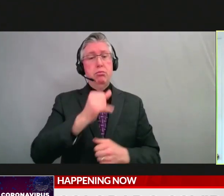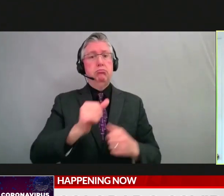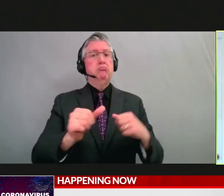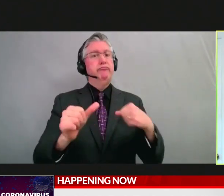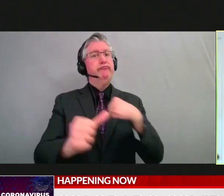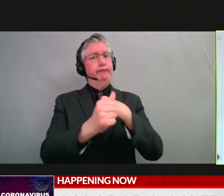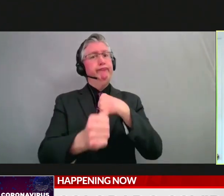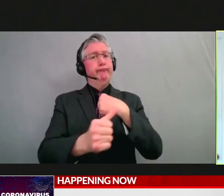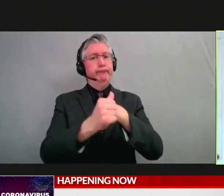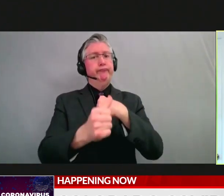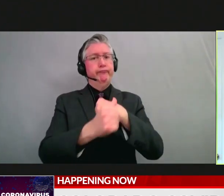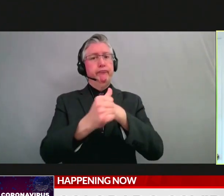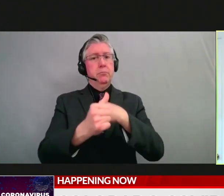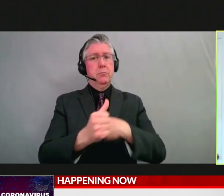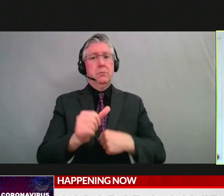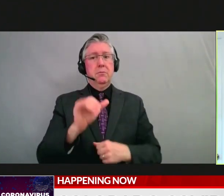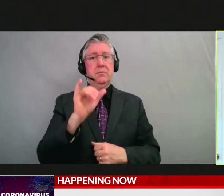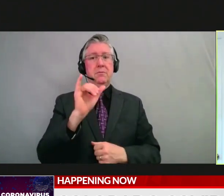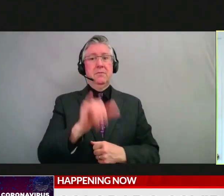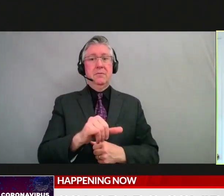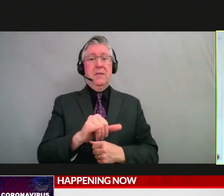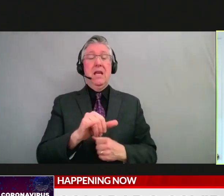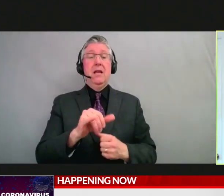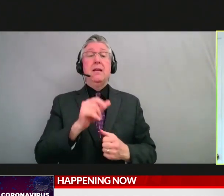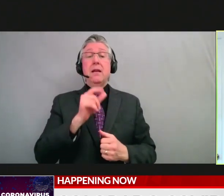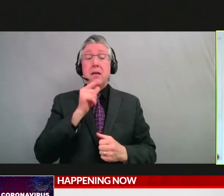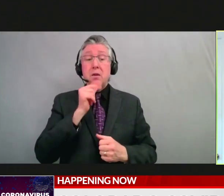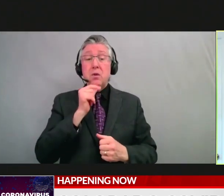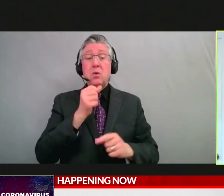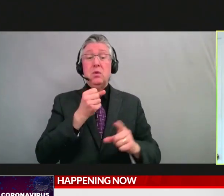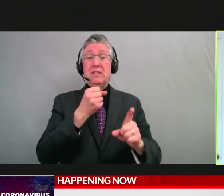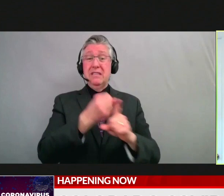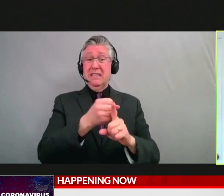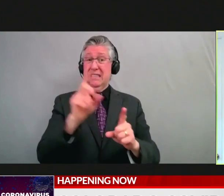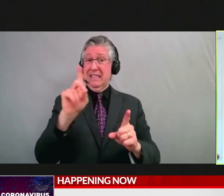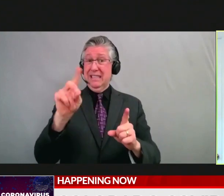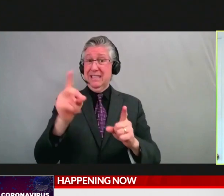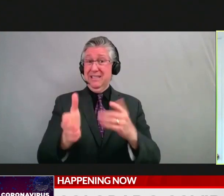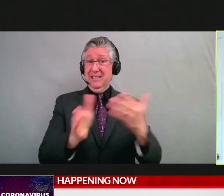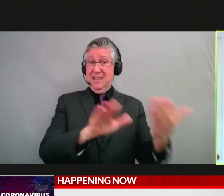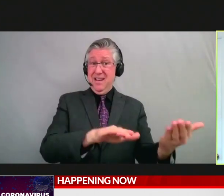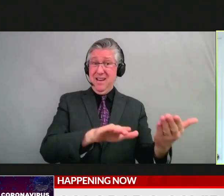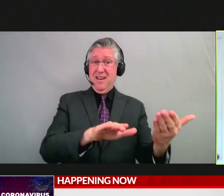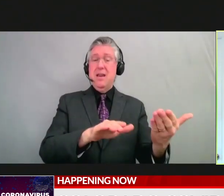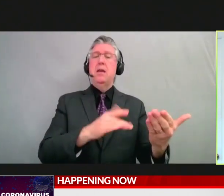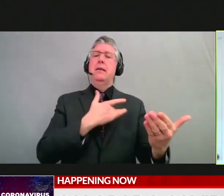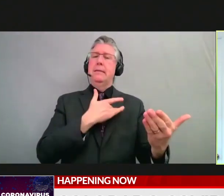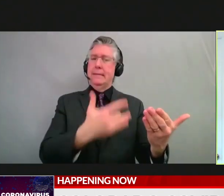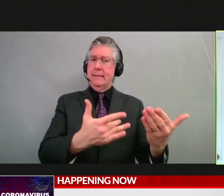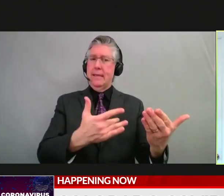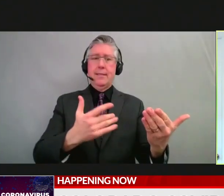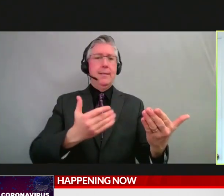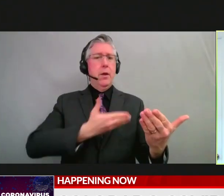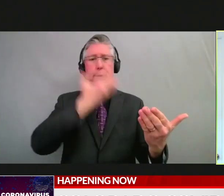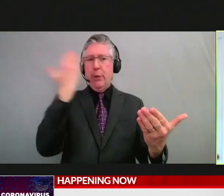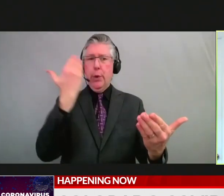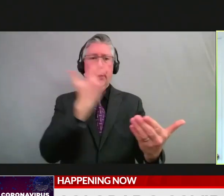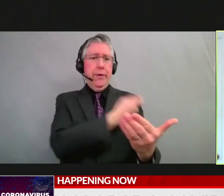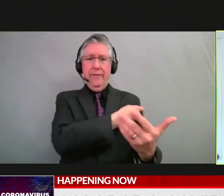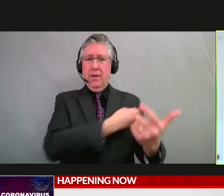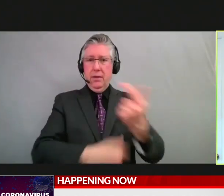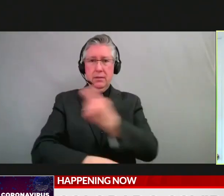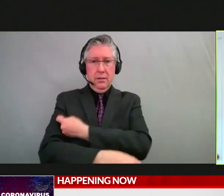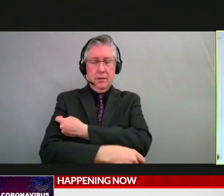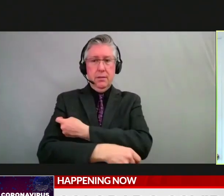that is more likely to die has been unvaccinated individuals. And we've also looked at the average age associated with deaths in this wave